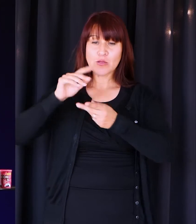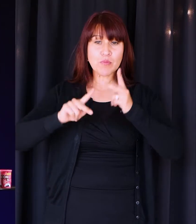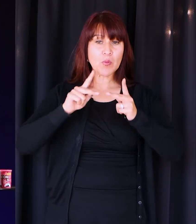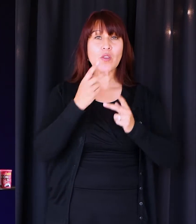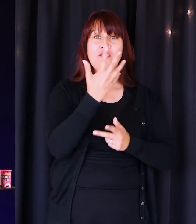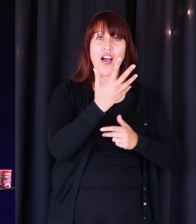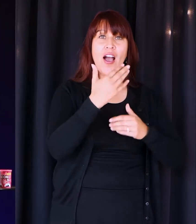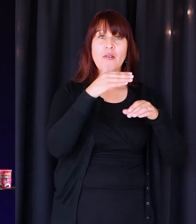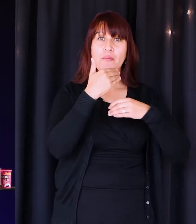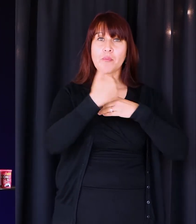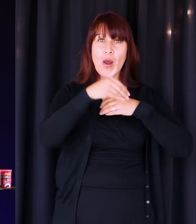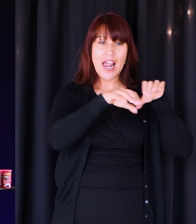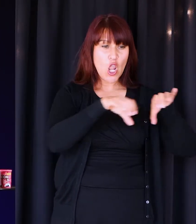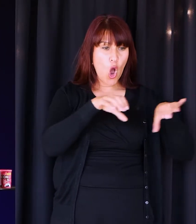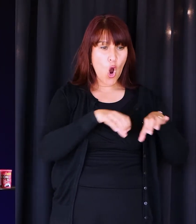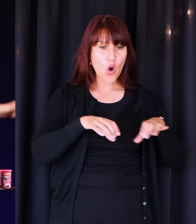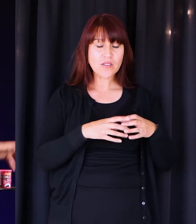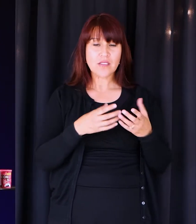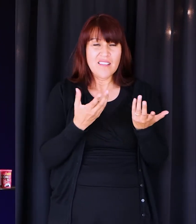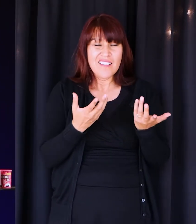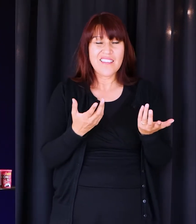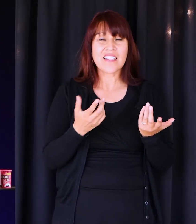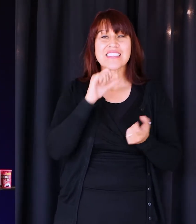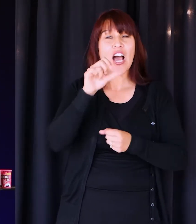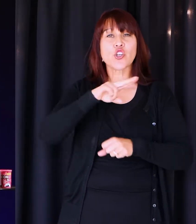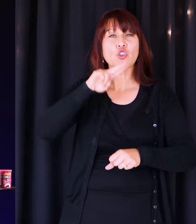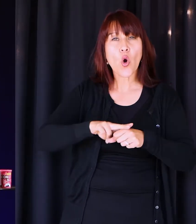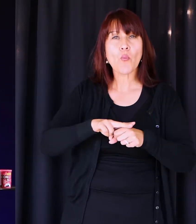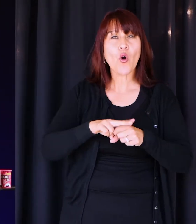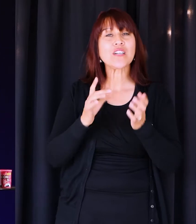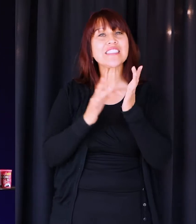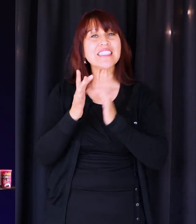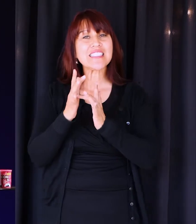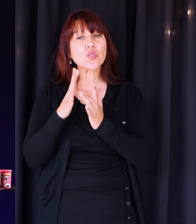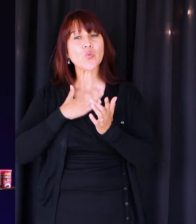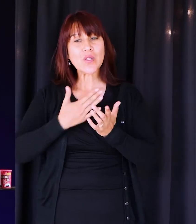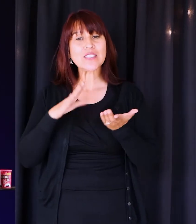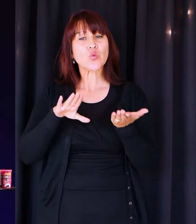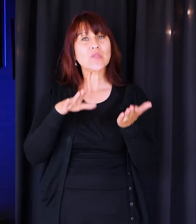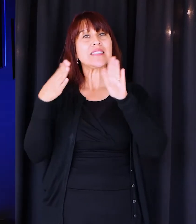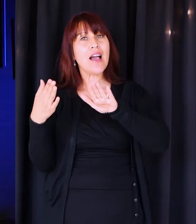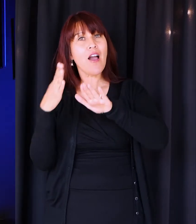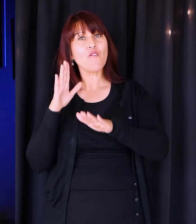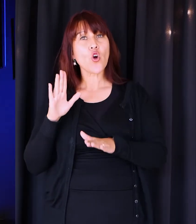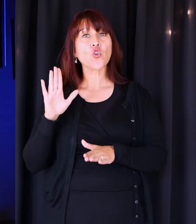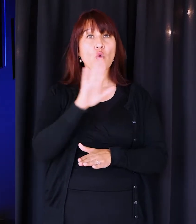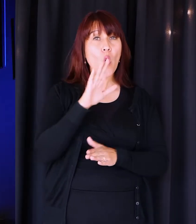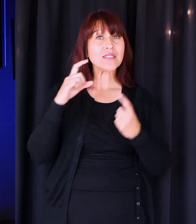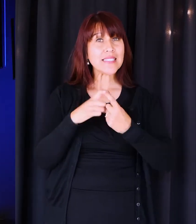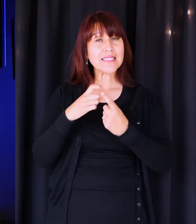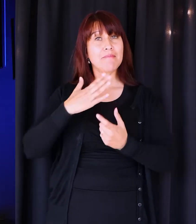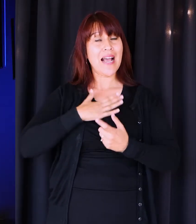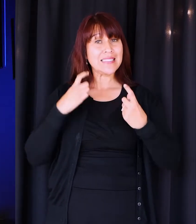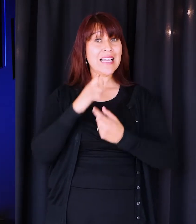walked on water. We talked about that last week. Not normal. Jesus gave up his life for your sins and my sins. Not